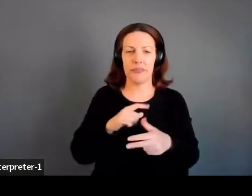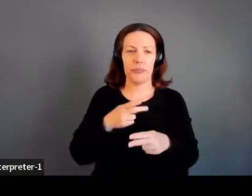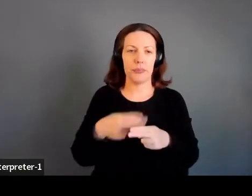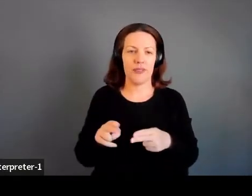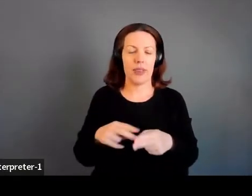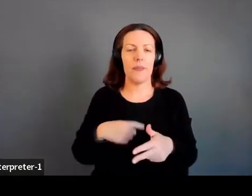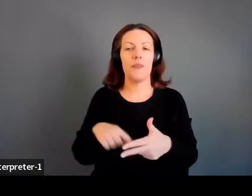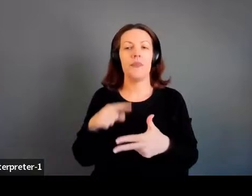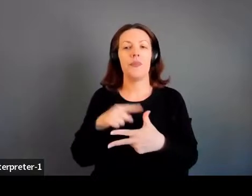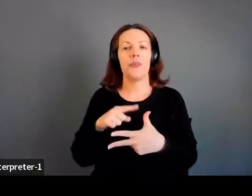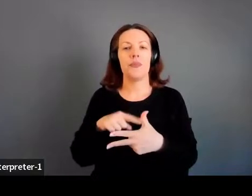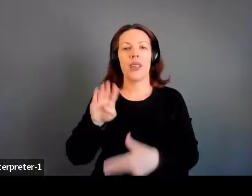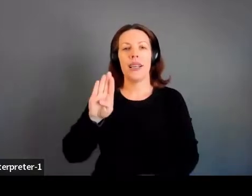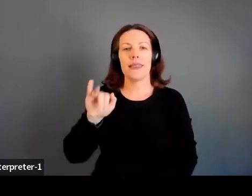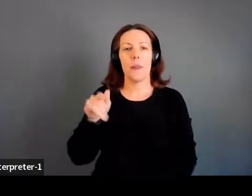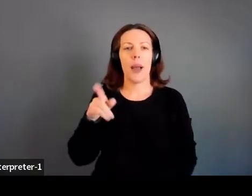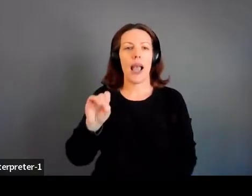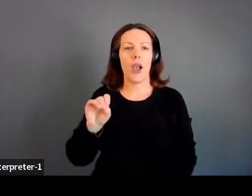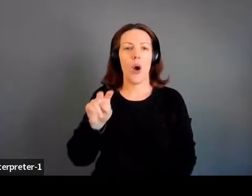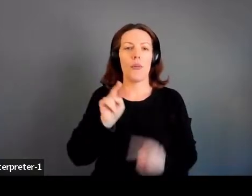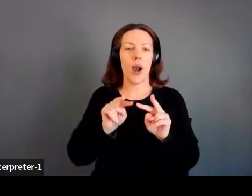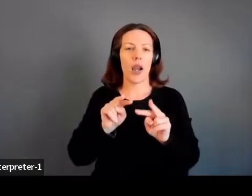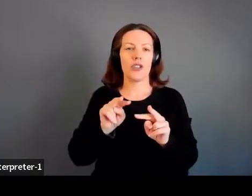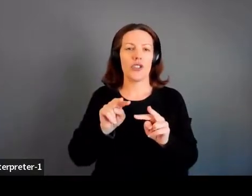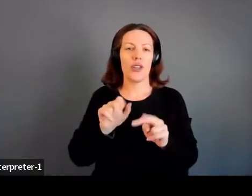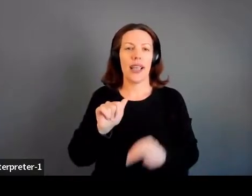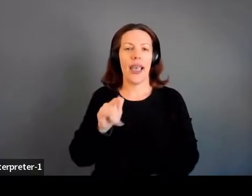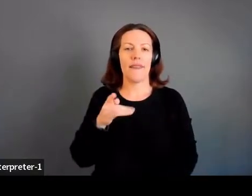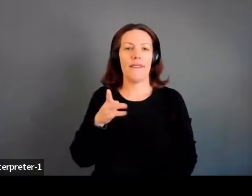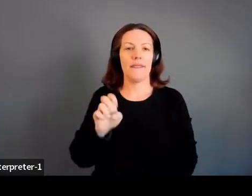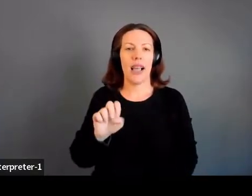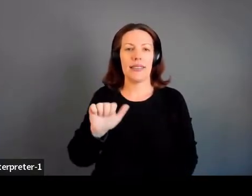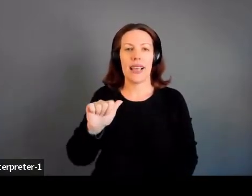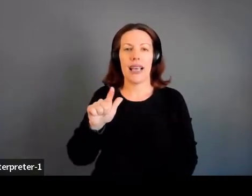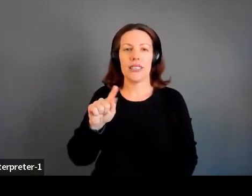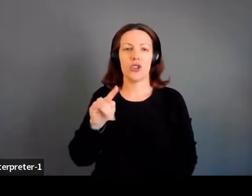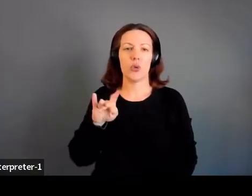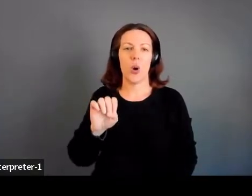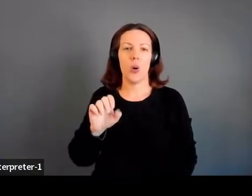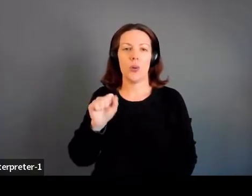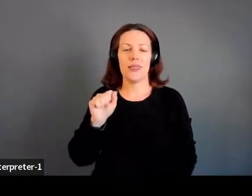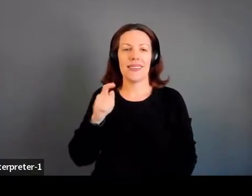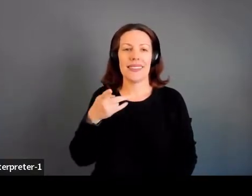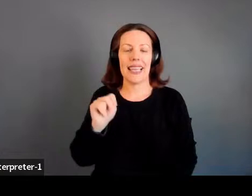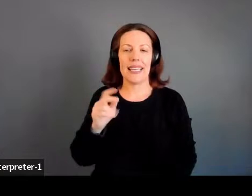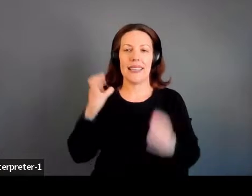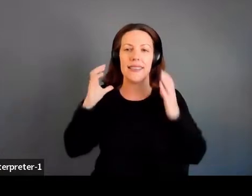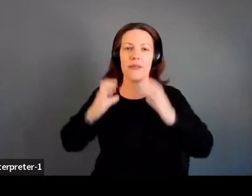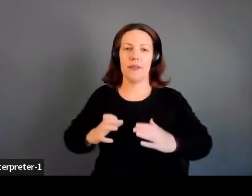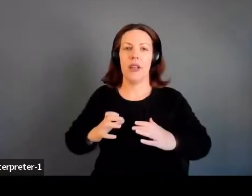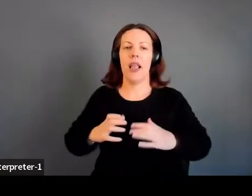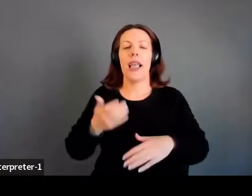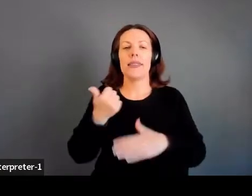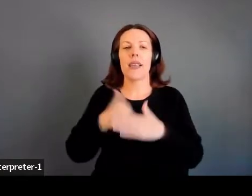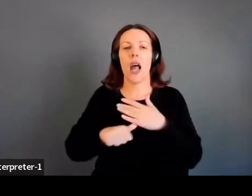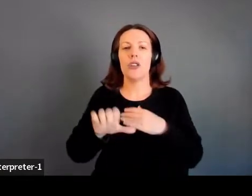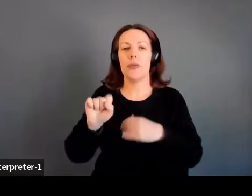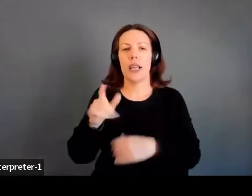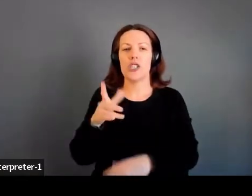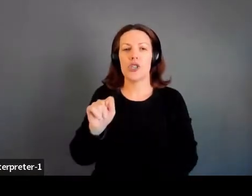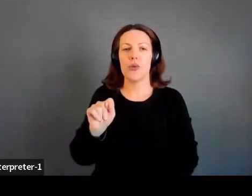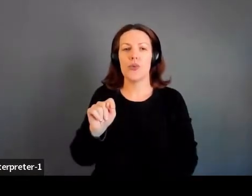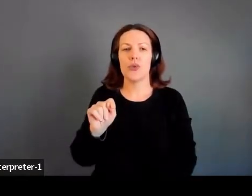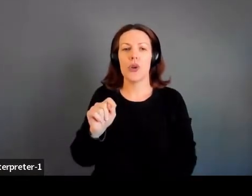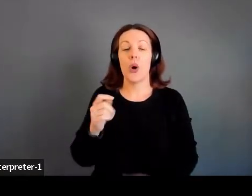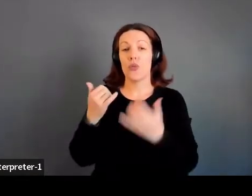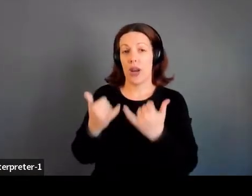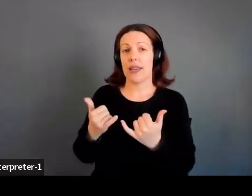was a bio monitoring device called the Astro skin. It's a smart wearable sensor system that I wore underneath my flight suit. It's currently